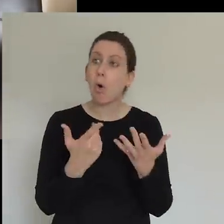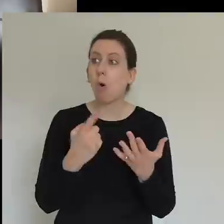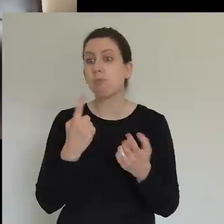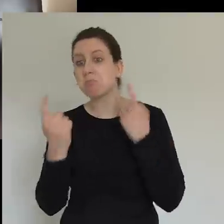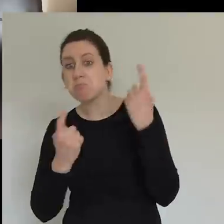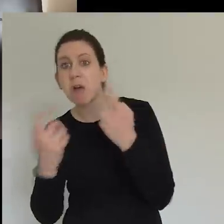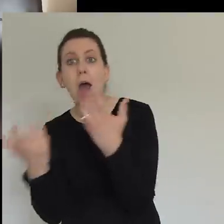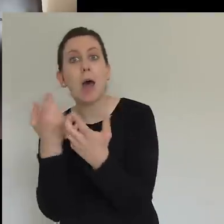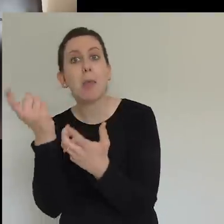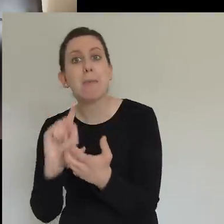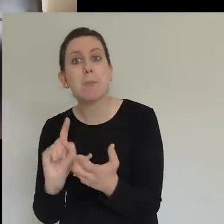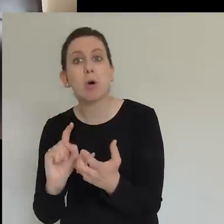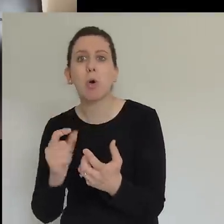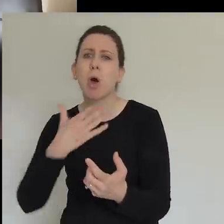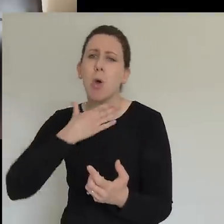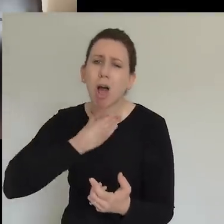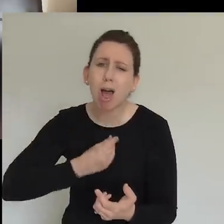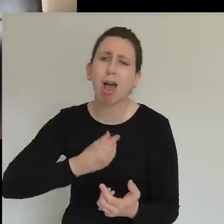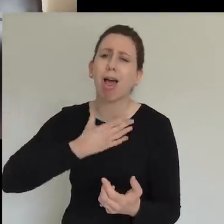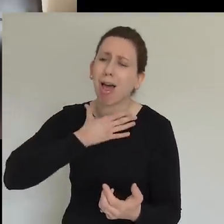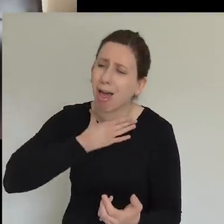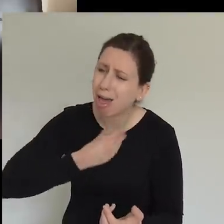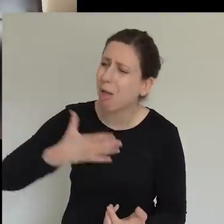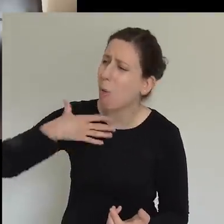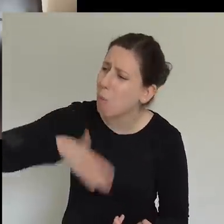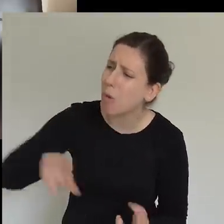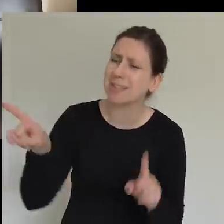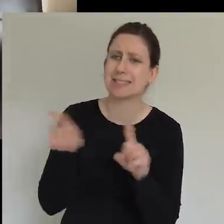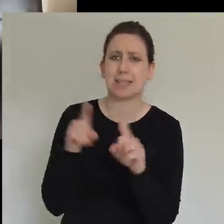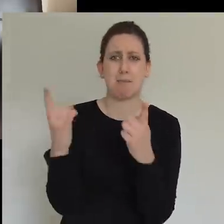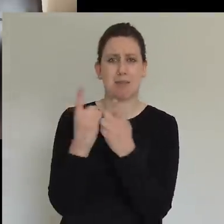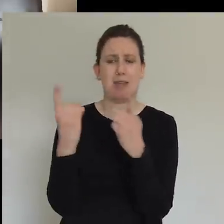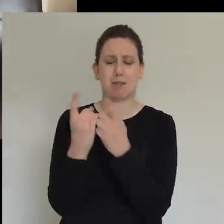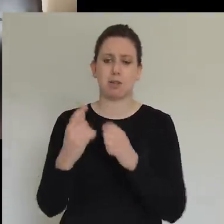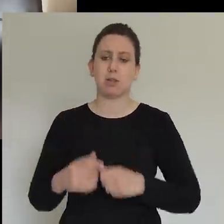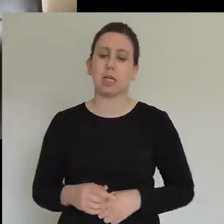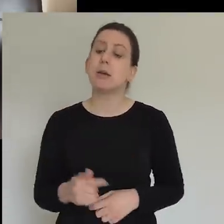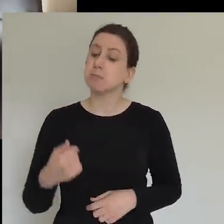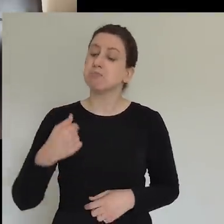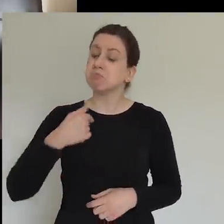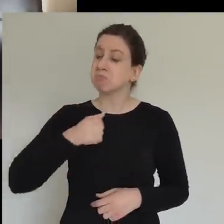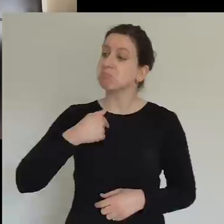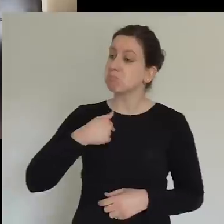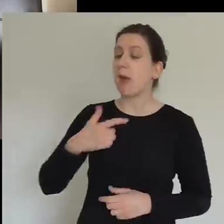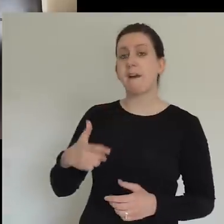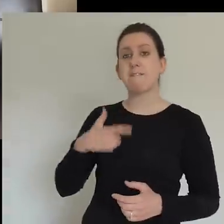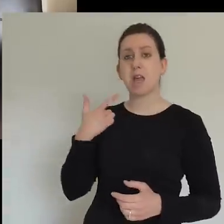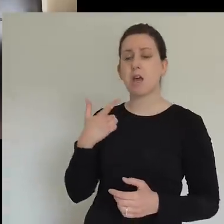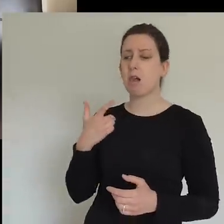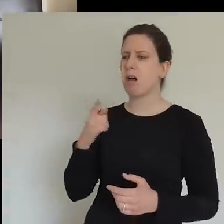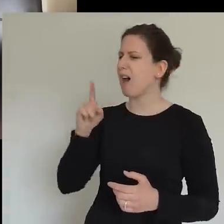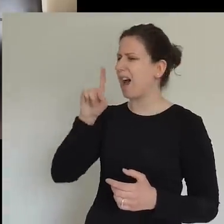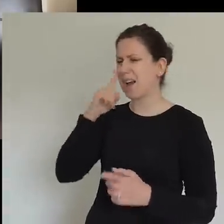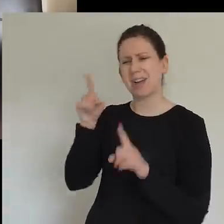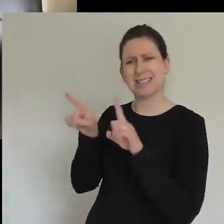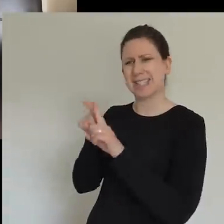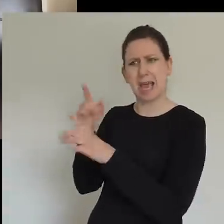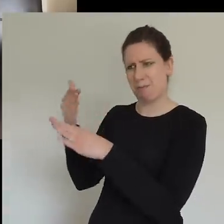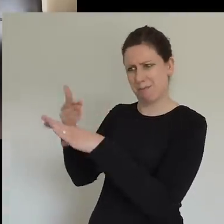those people that would go, do you know what, I can't do what Gav does, but I feel that same call. So maybe I could do this to contribute to seeing that